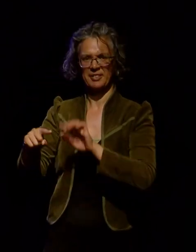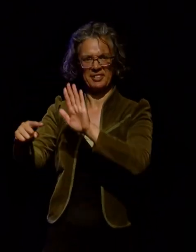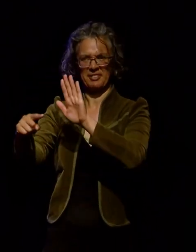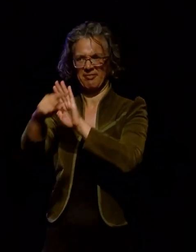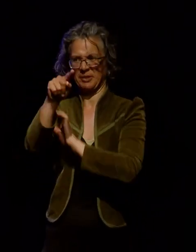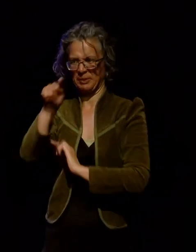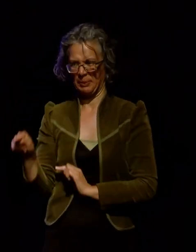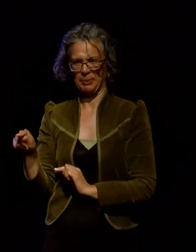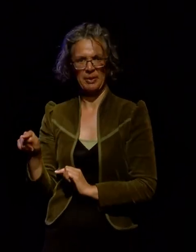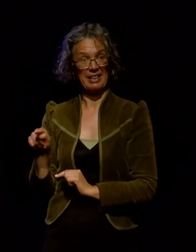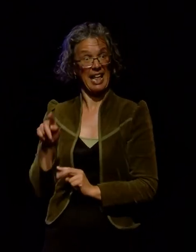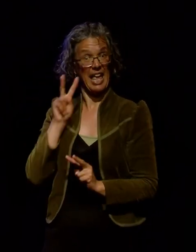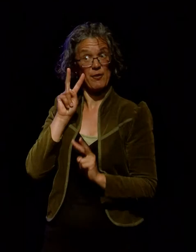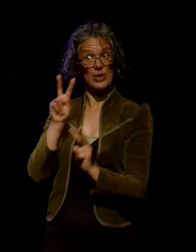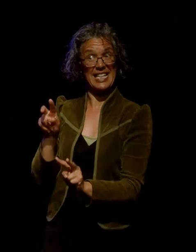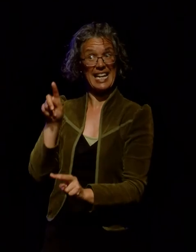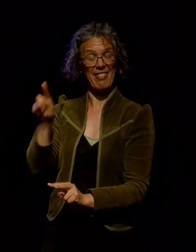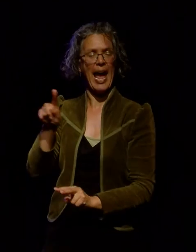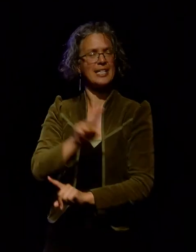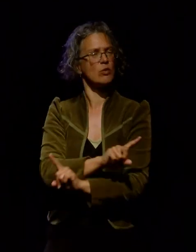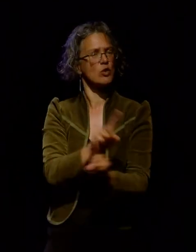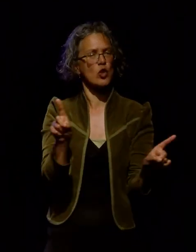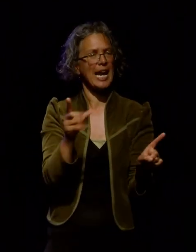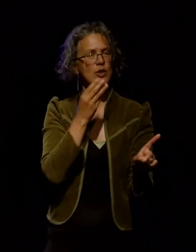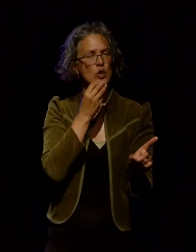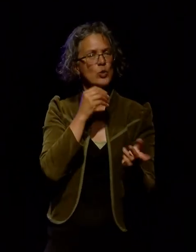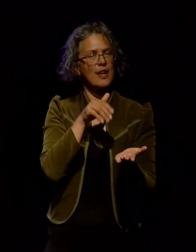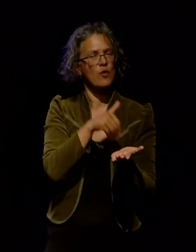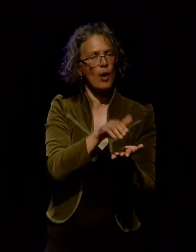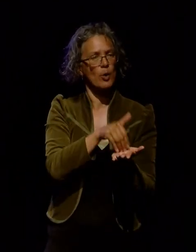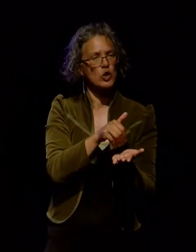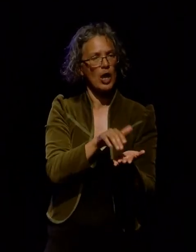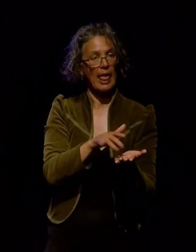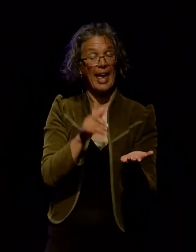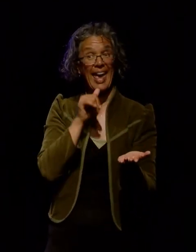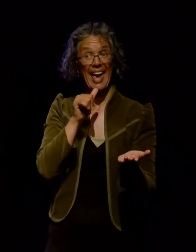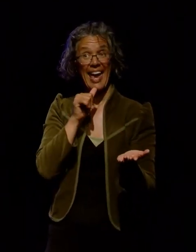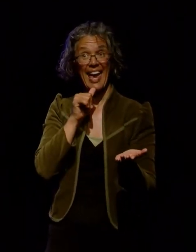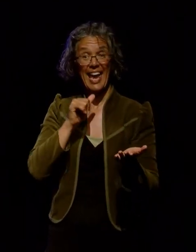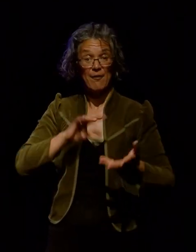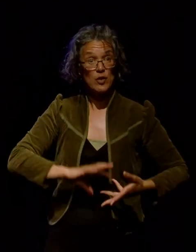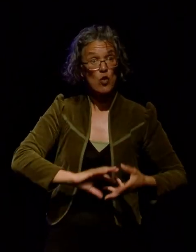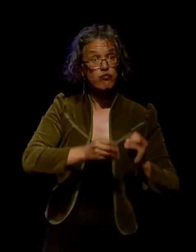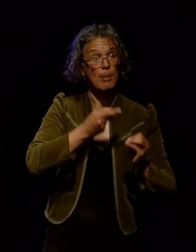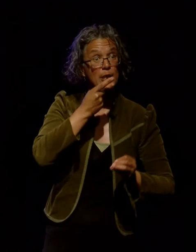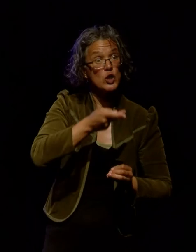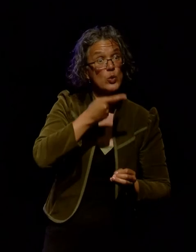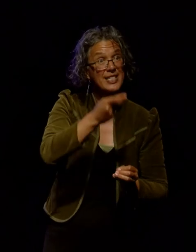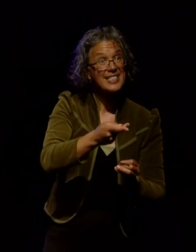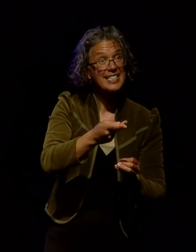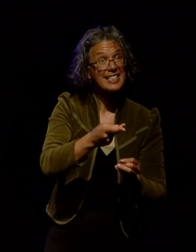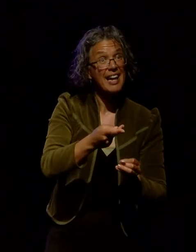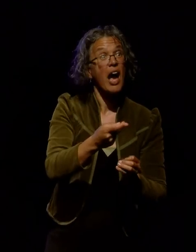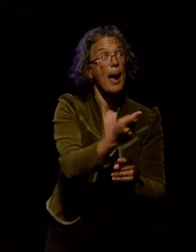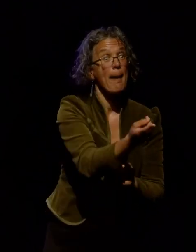If you see this, then you're not permitted to use the work commercially. If you're collecting money in return for reproducing the work, then it's a commercial use.